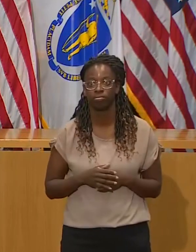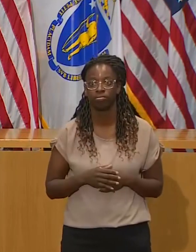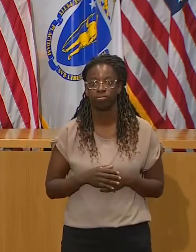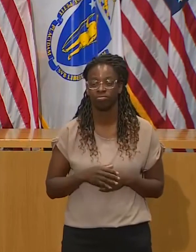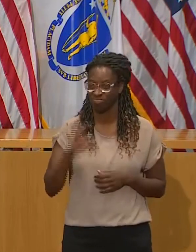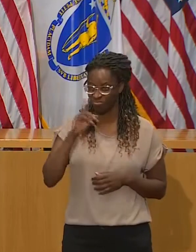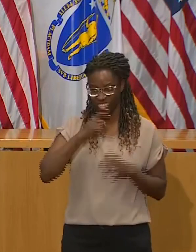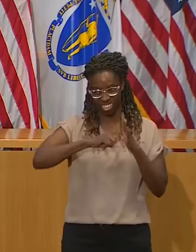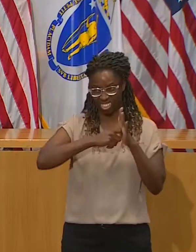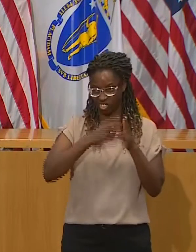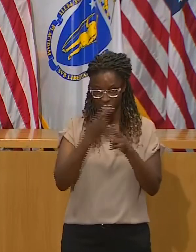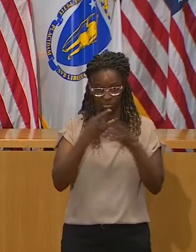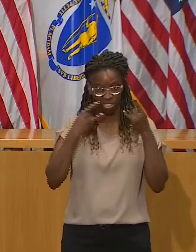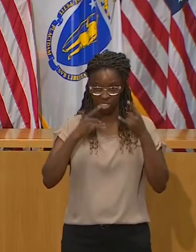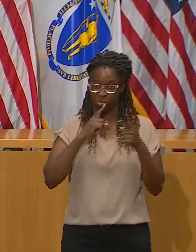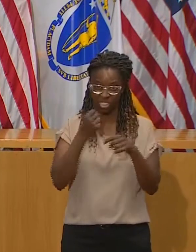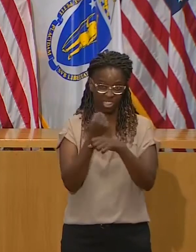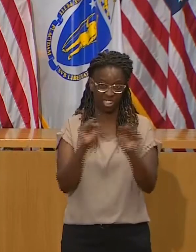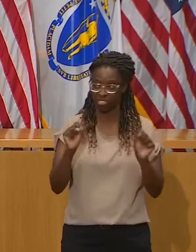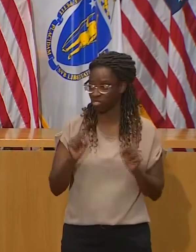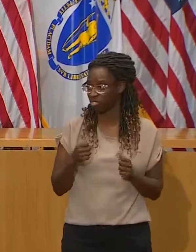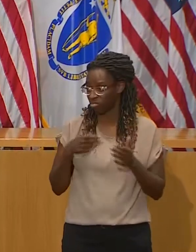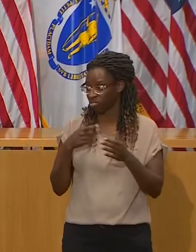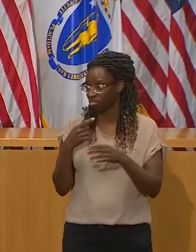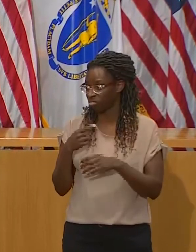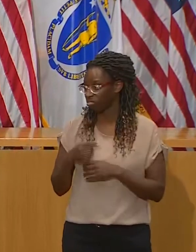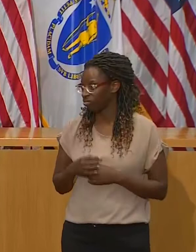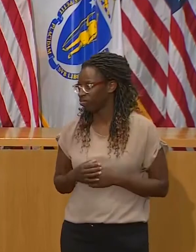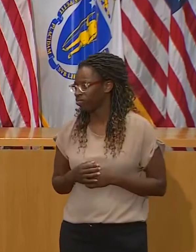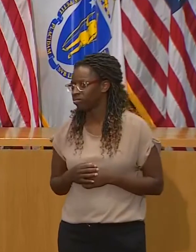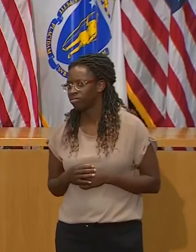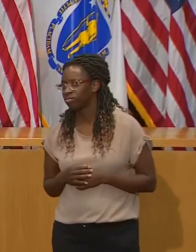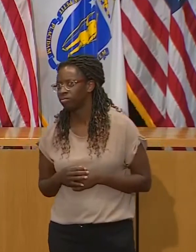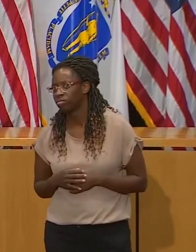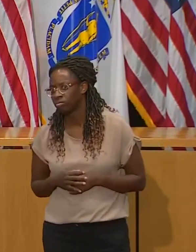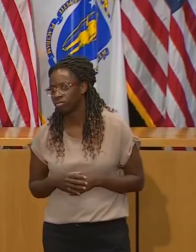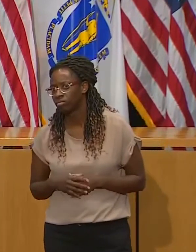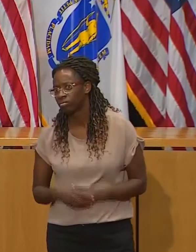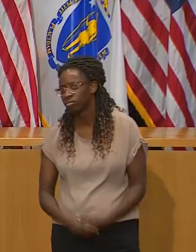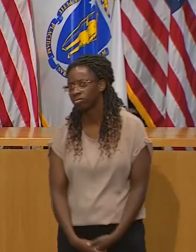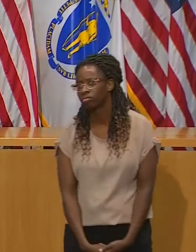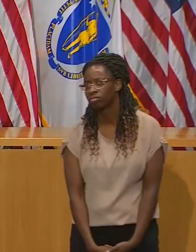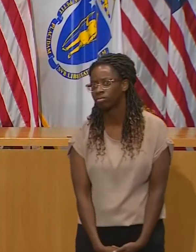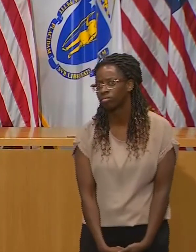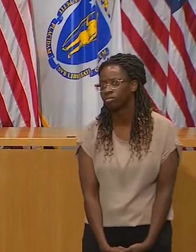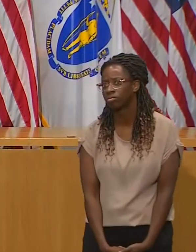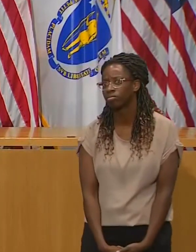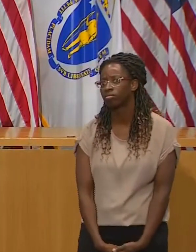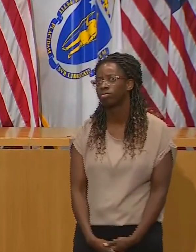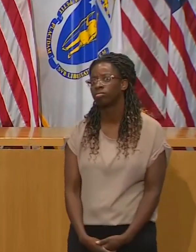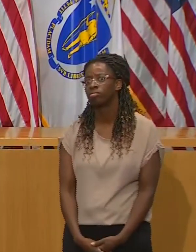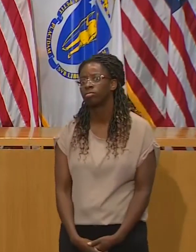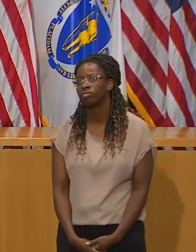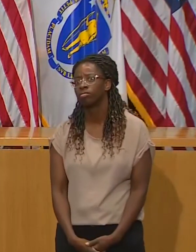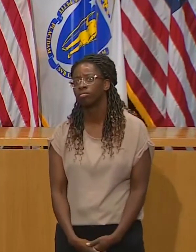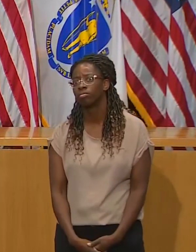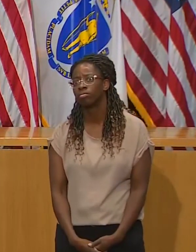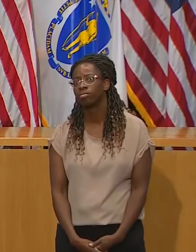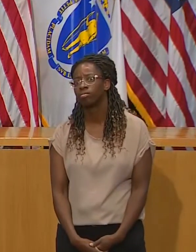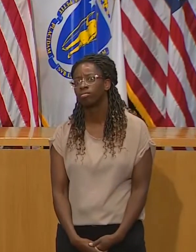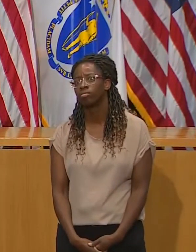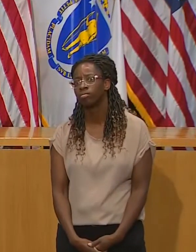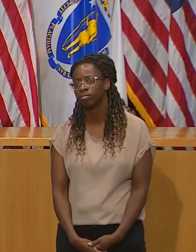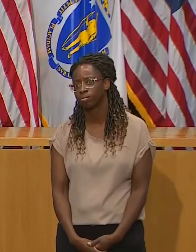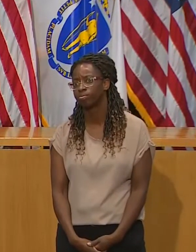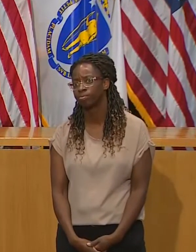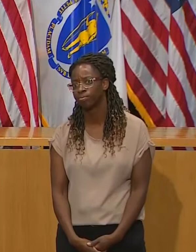adamant about kids should be in school. Milton High School today was the latest about full remote. We see on the graph